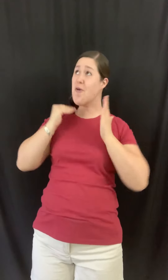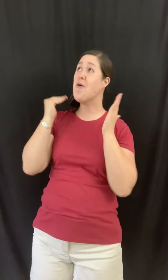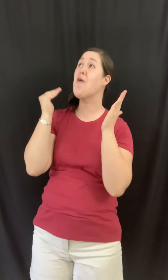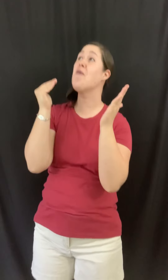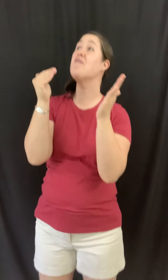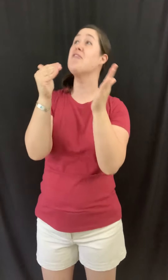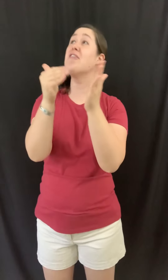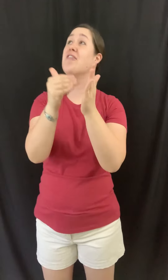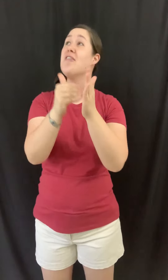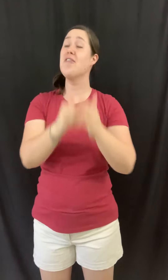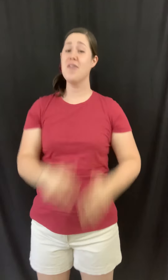over